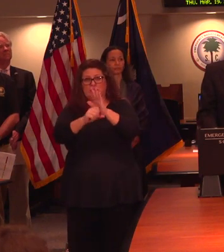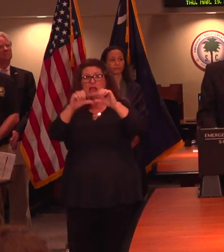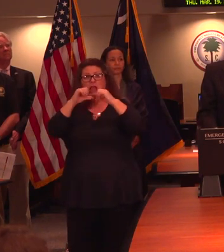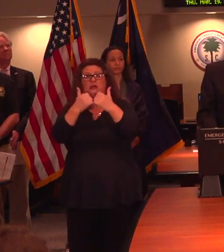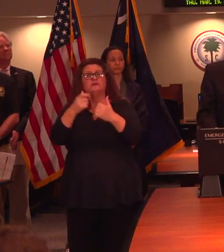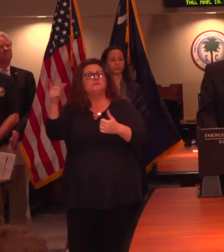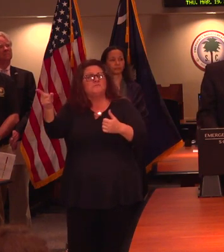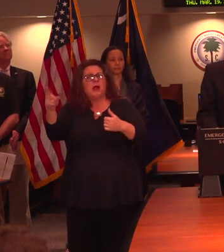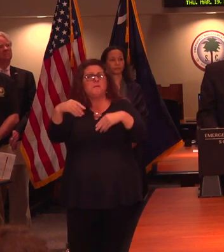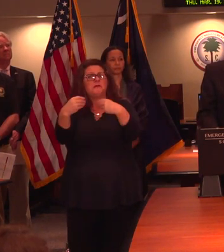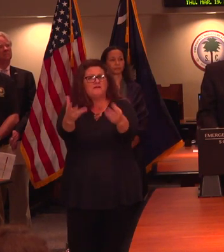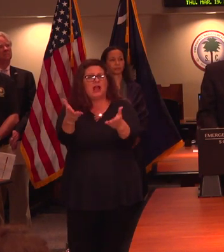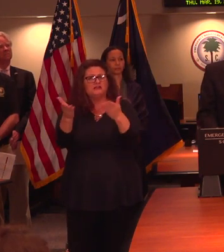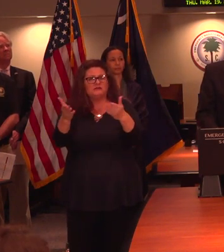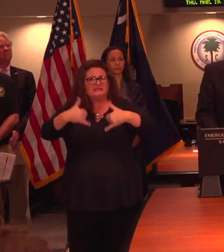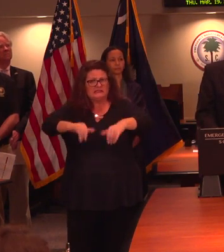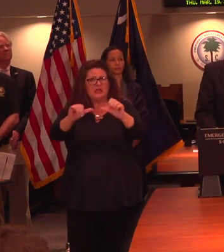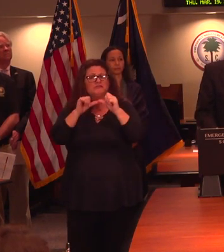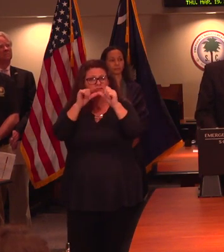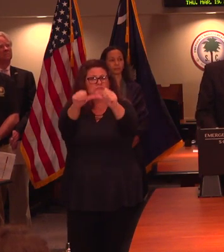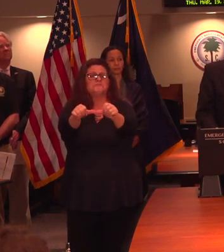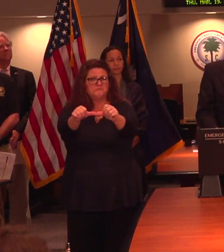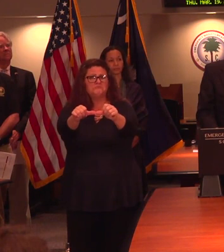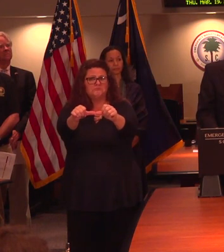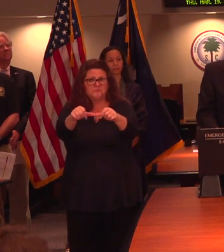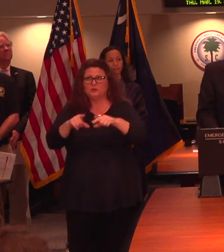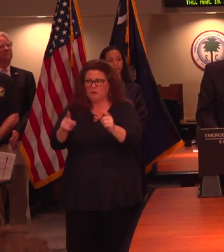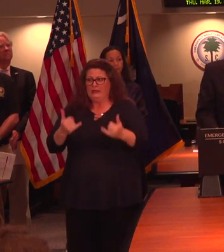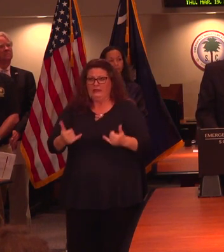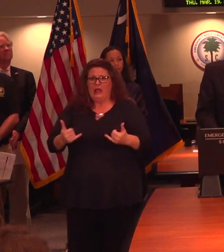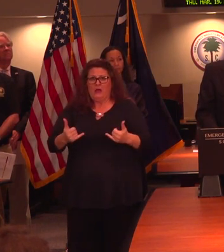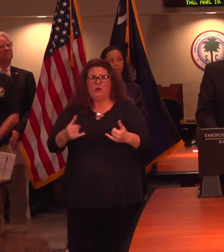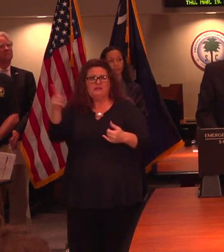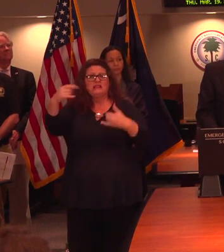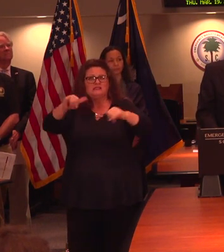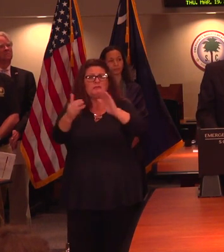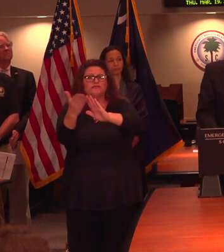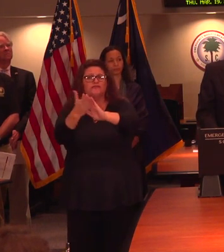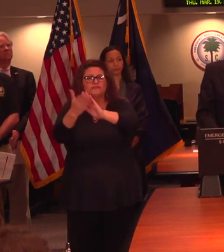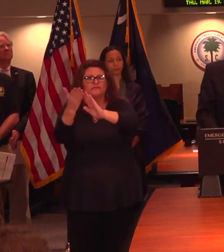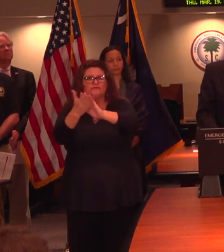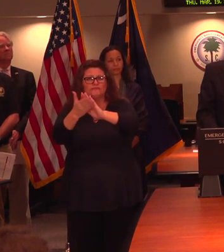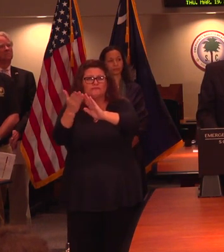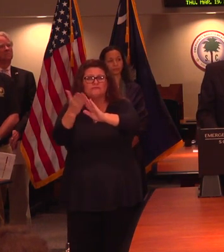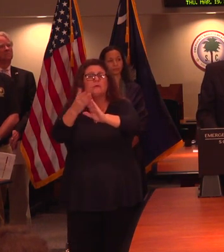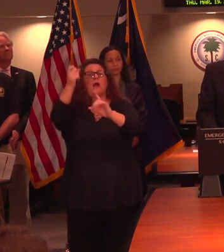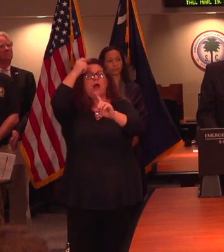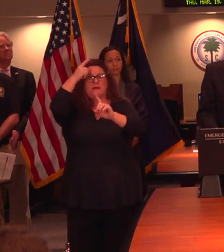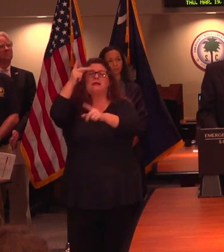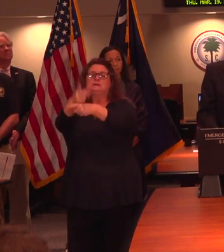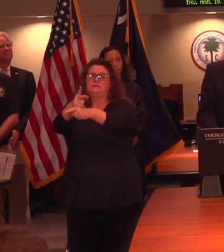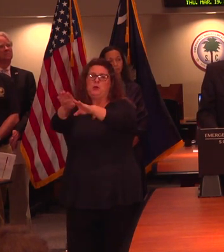providing critical services to the public during this state of emergency. Therefore, those agencies must remain